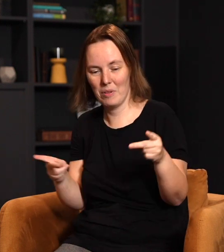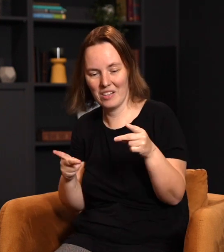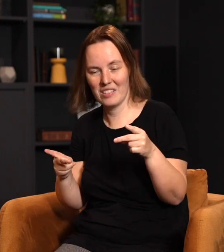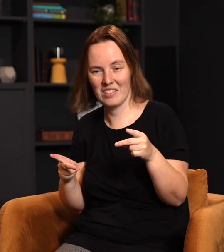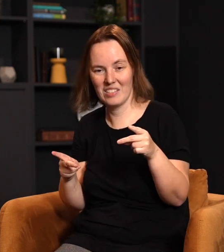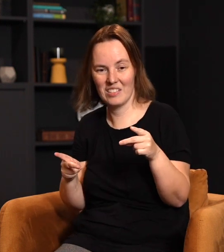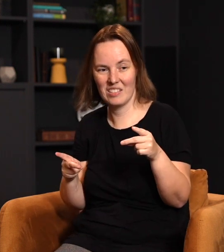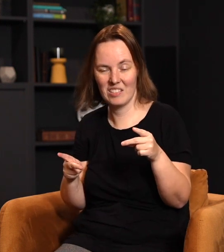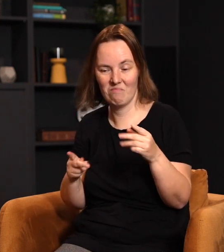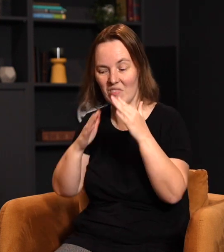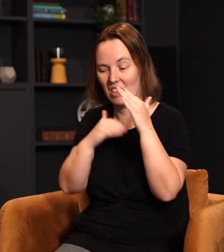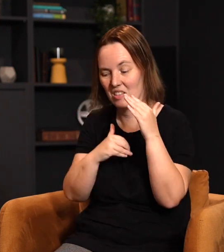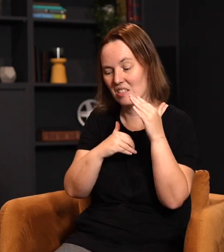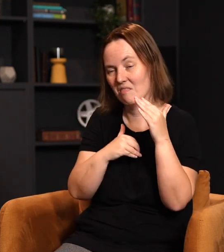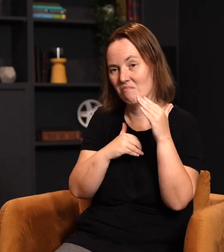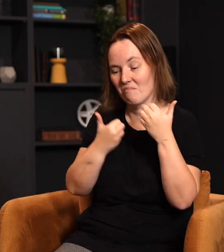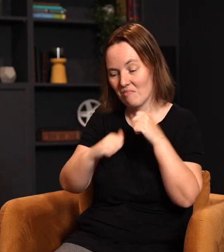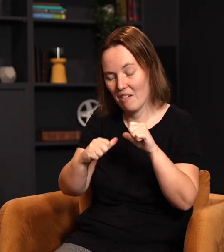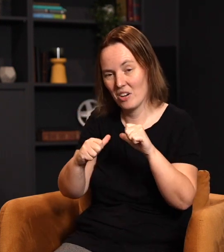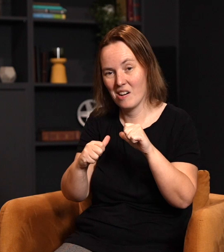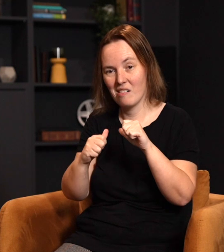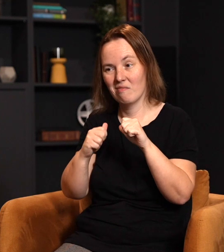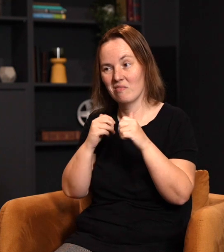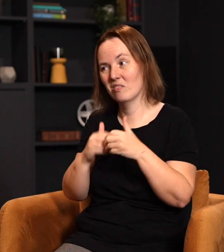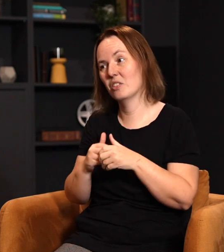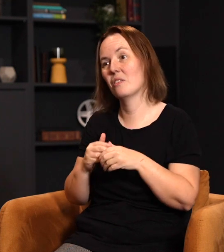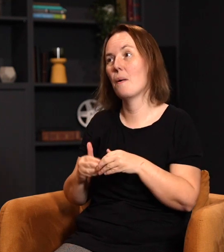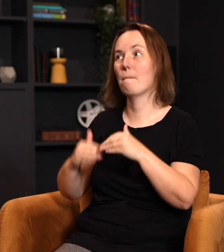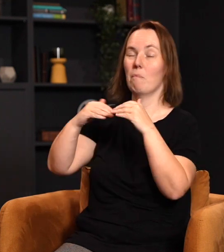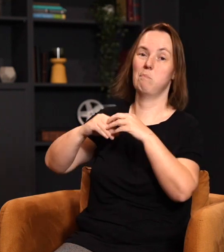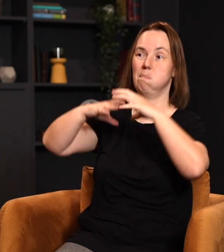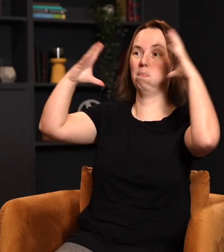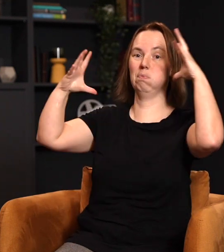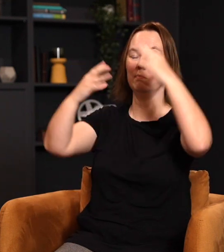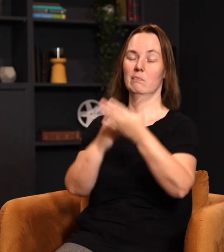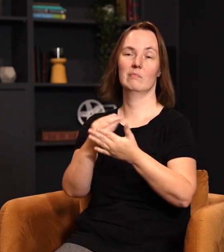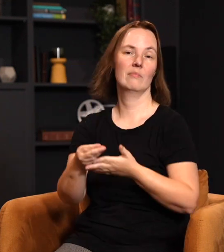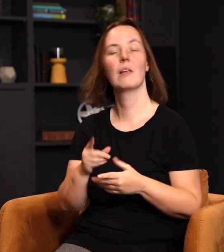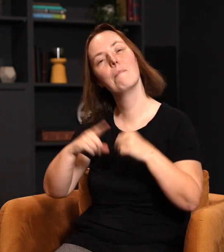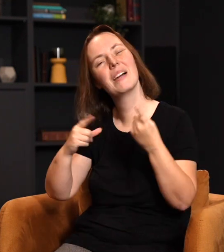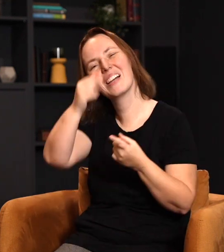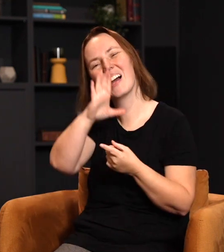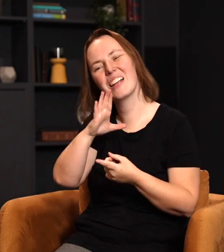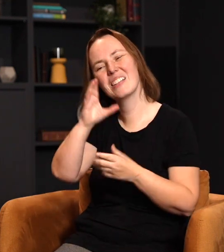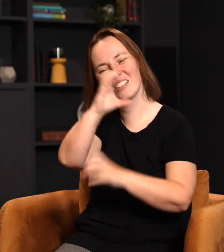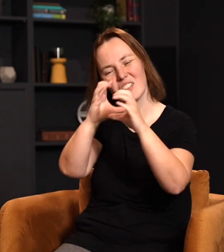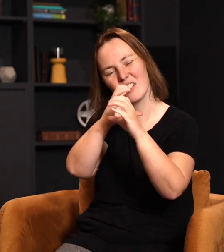effort for maximum pay. A lot of folks work by that. But I believe God is looking for a people who are more